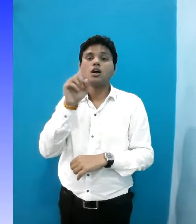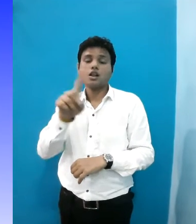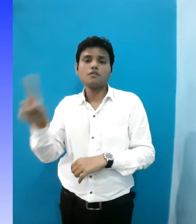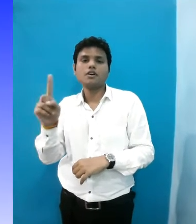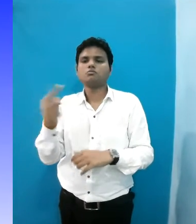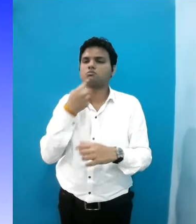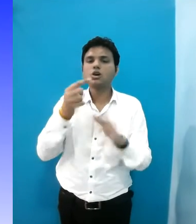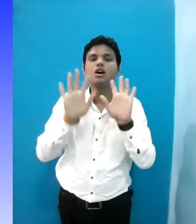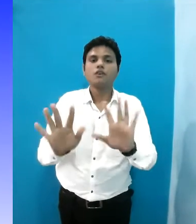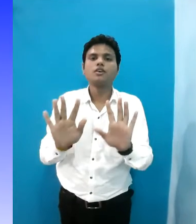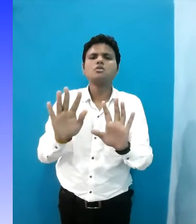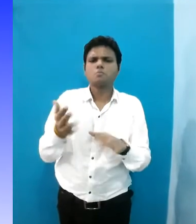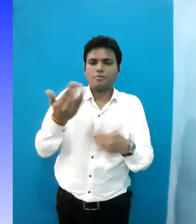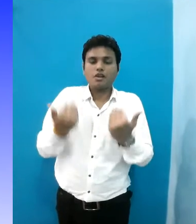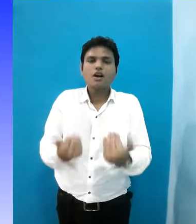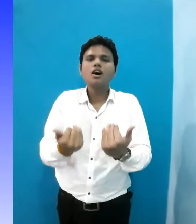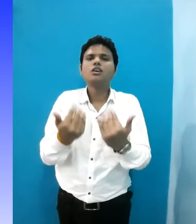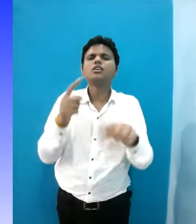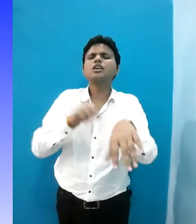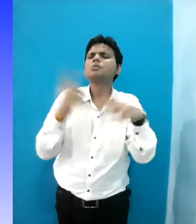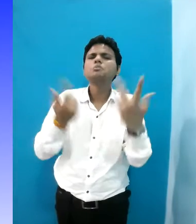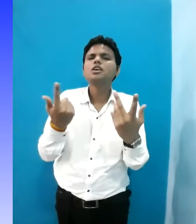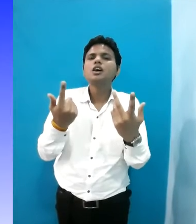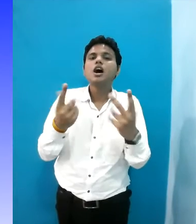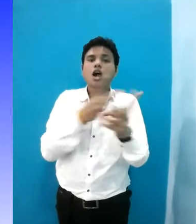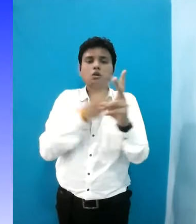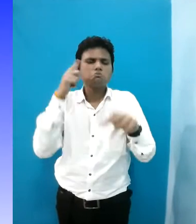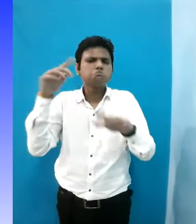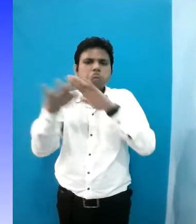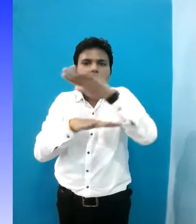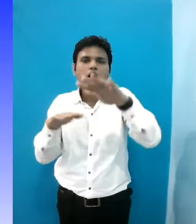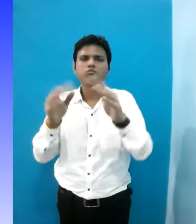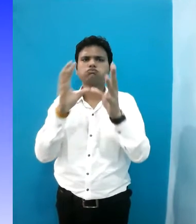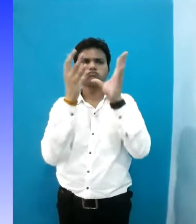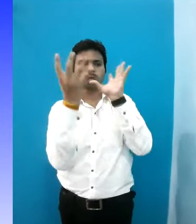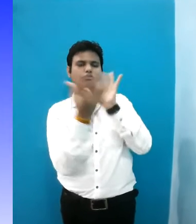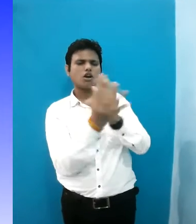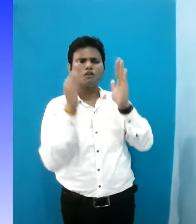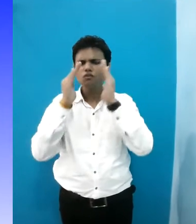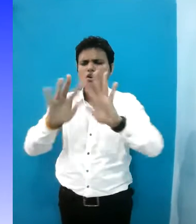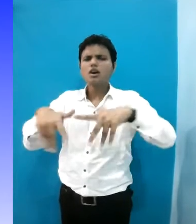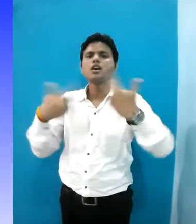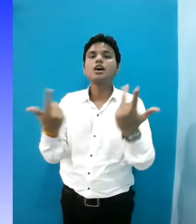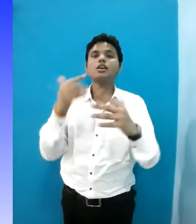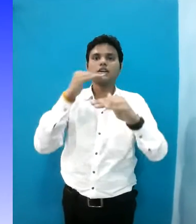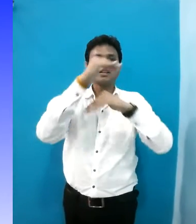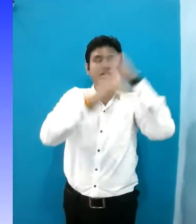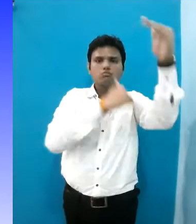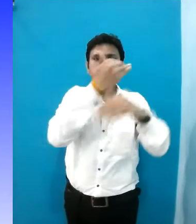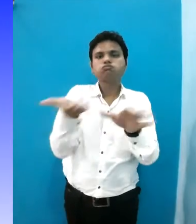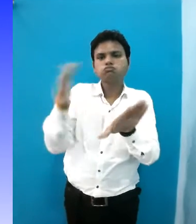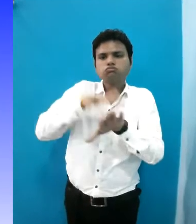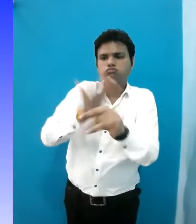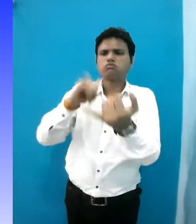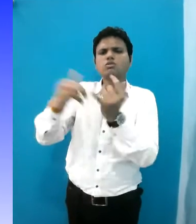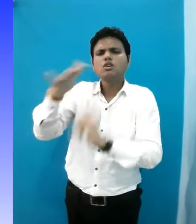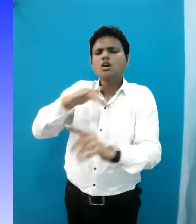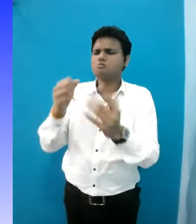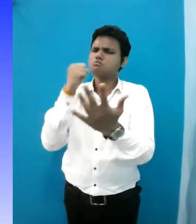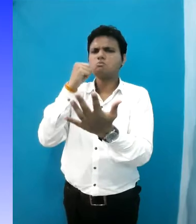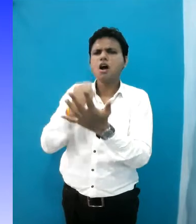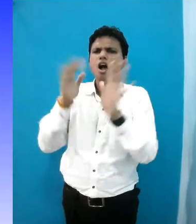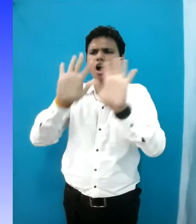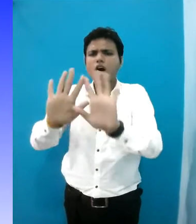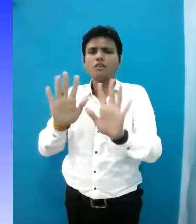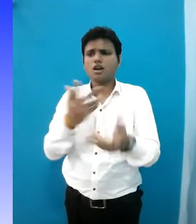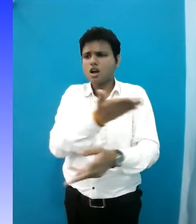In present era, planning and policies of the entire world is focused on developing an inclusive society which